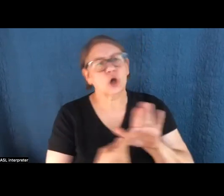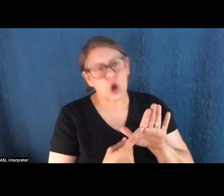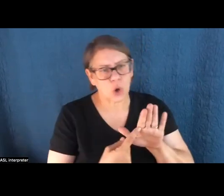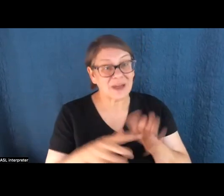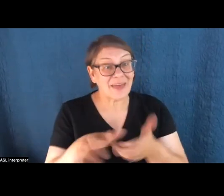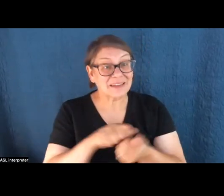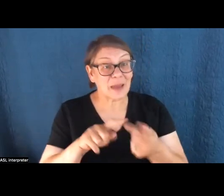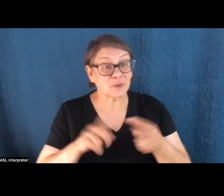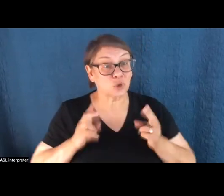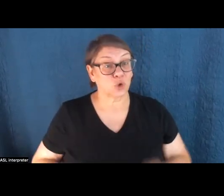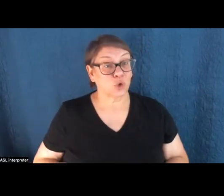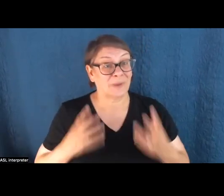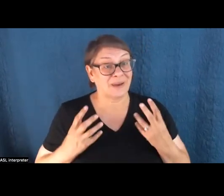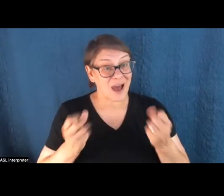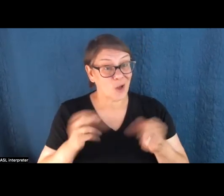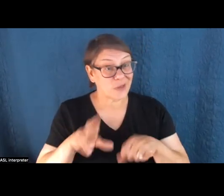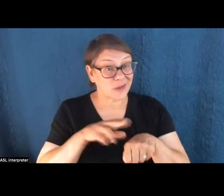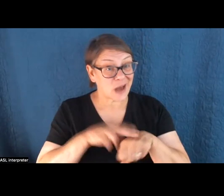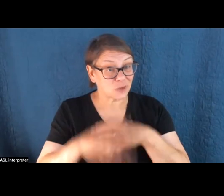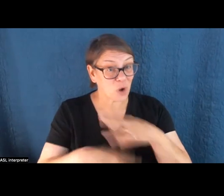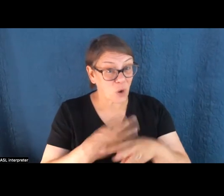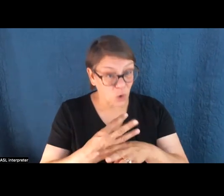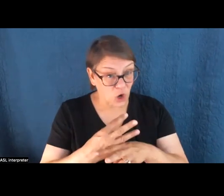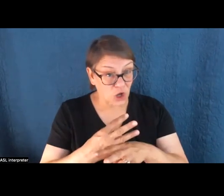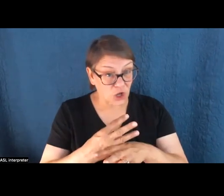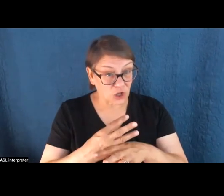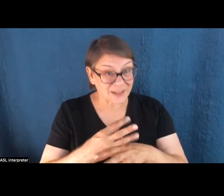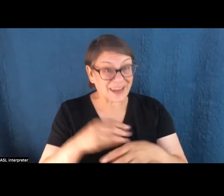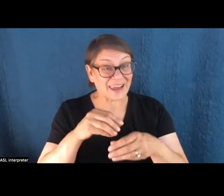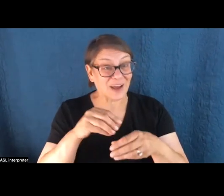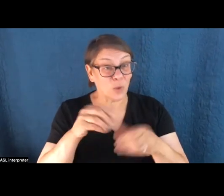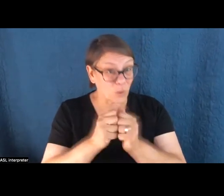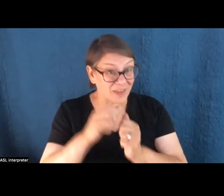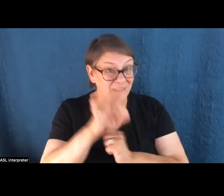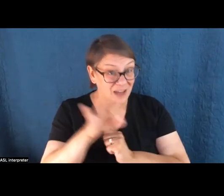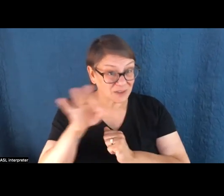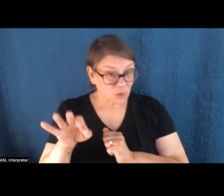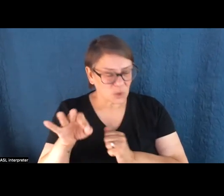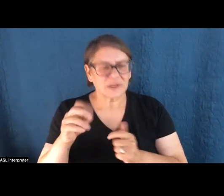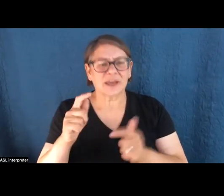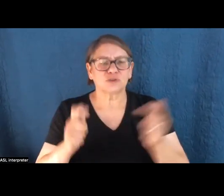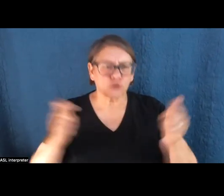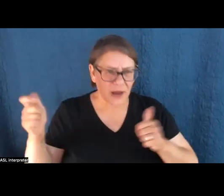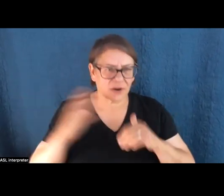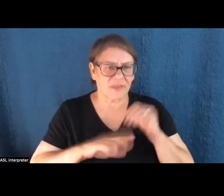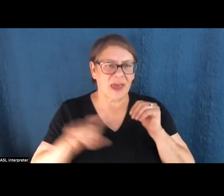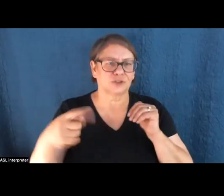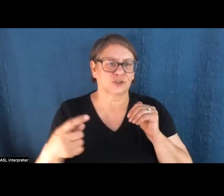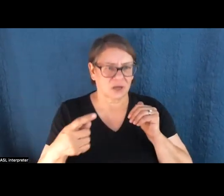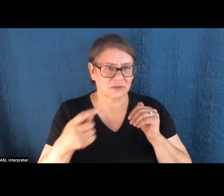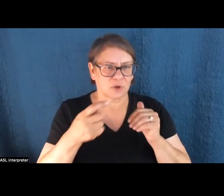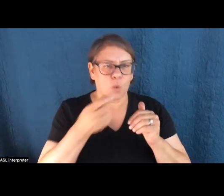to human health and the natural world from powering society with fossil fuels is far greater than just a warming planet.